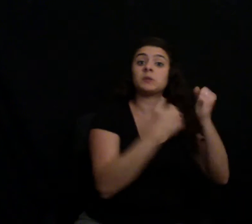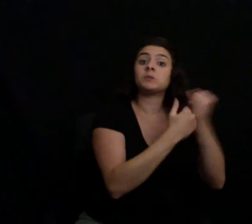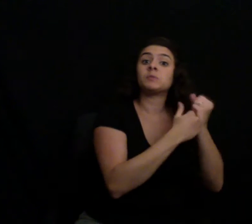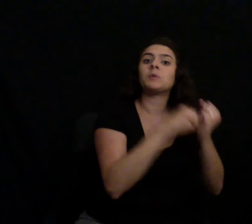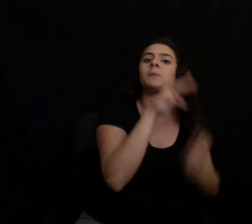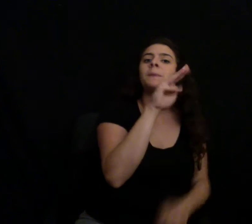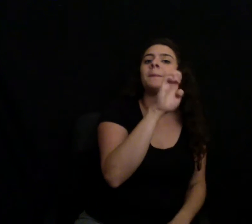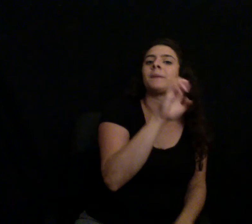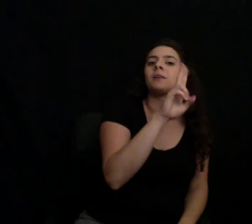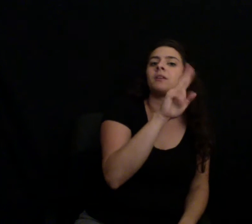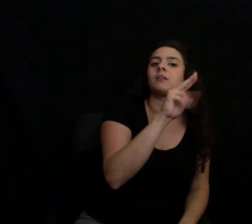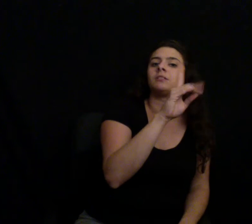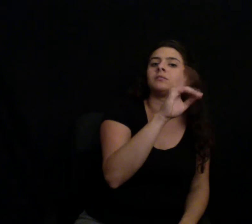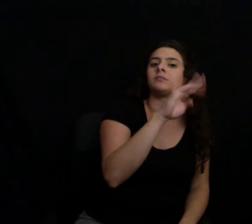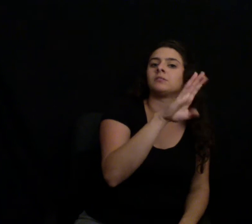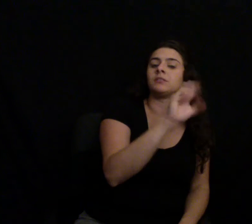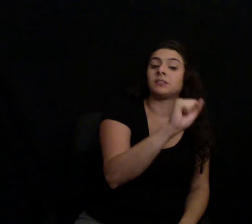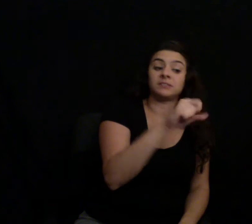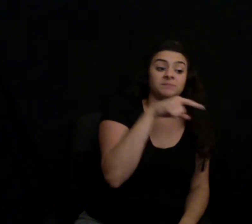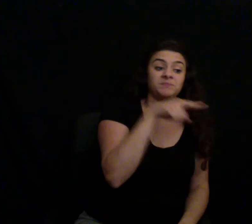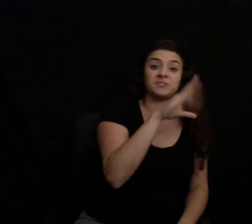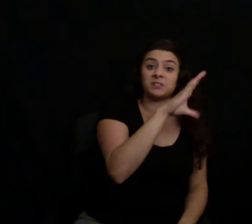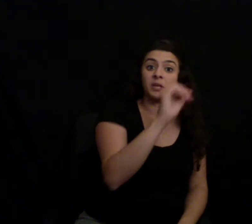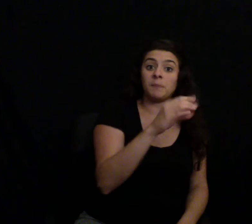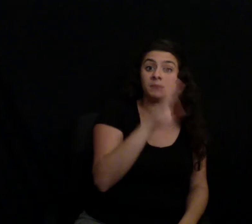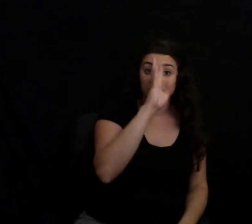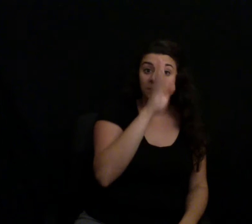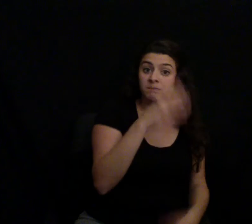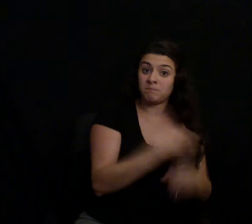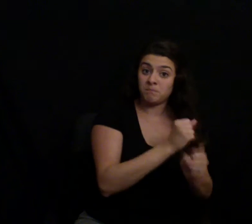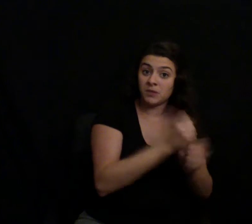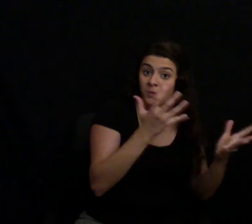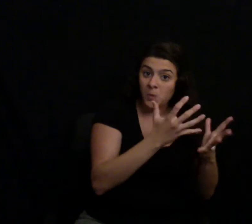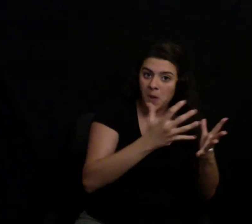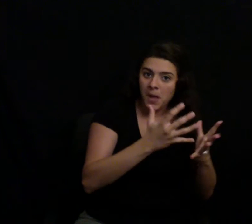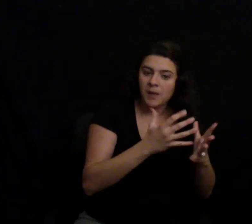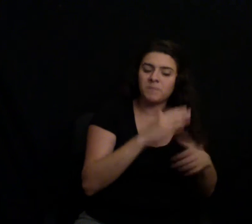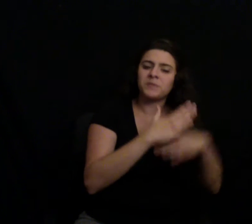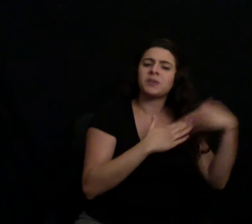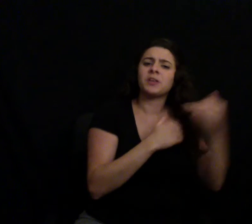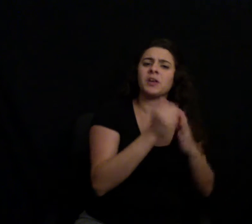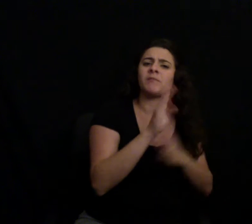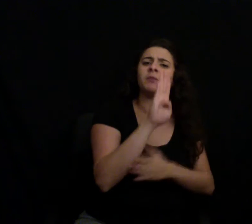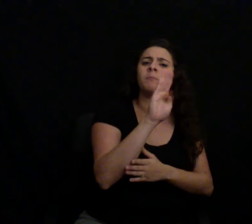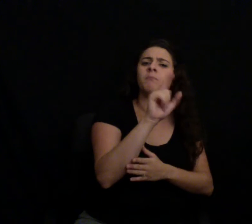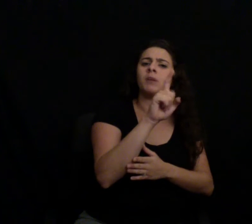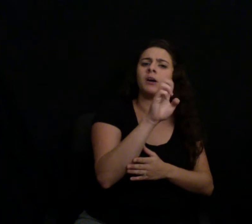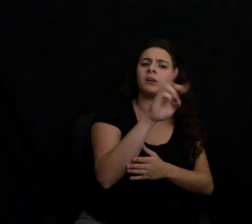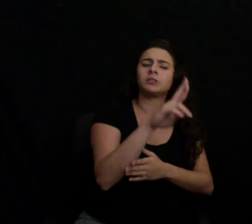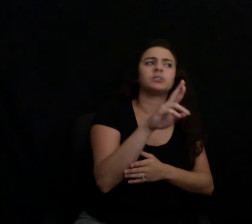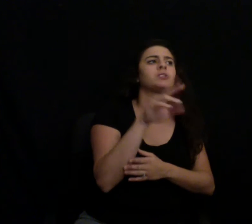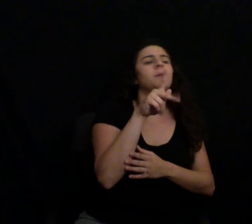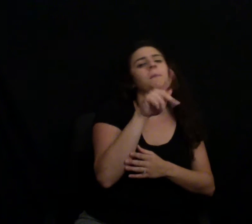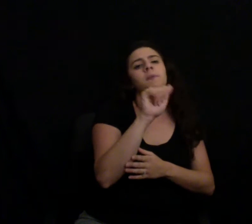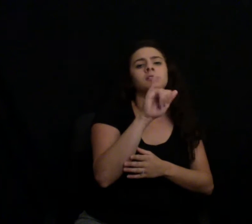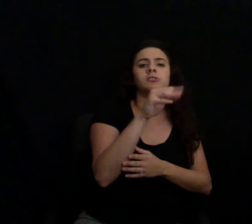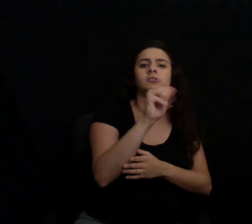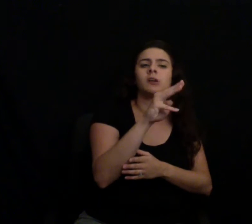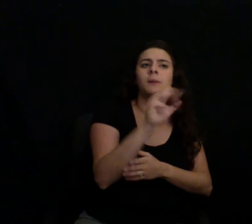makes really comfortable clothing that looks as great as it feels. They create high-quality vets, boxer briefs, pajamas, women's briefs, lace thongs, sweatpants, and